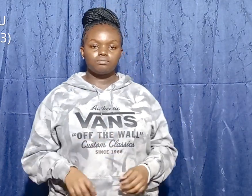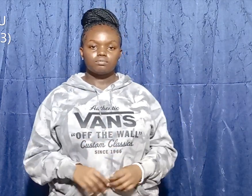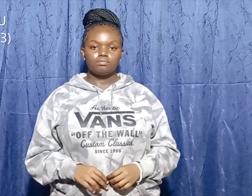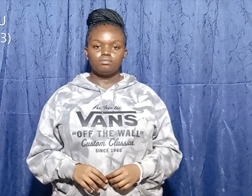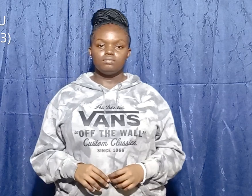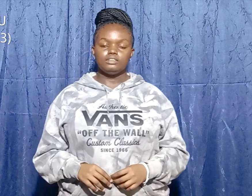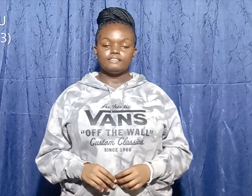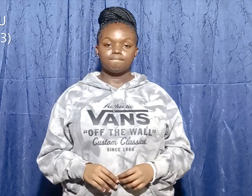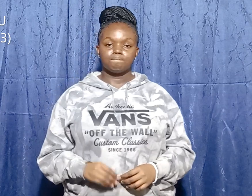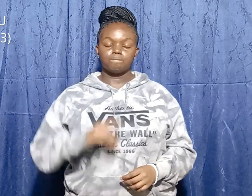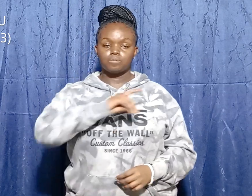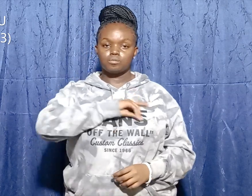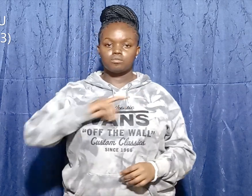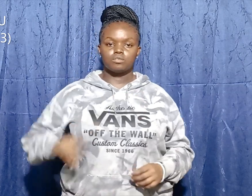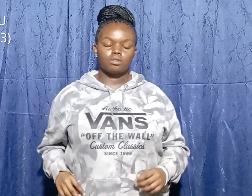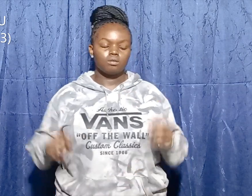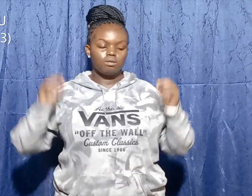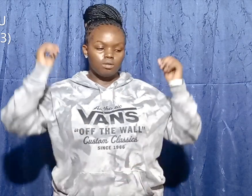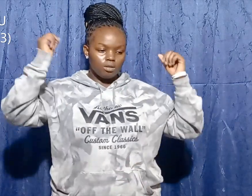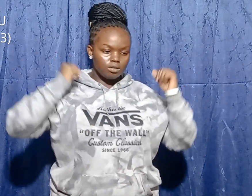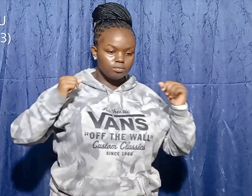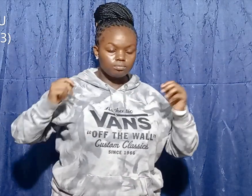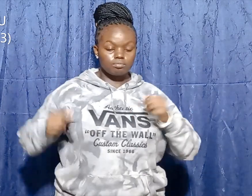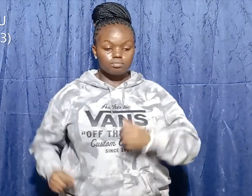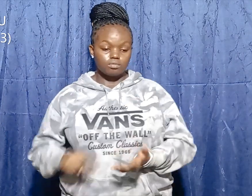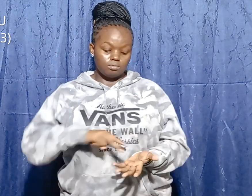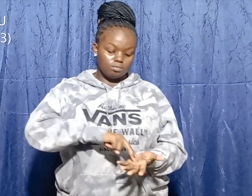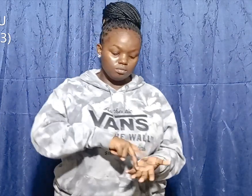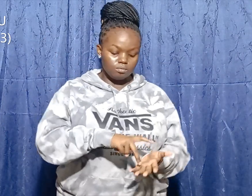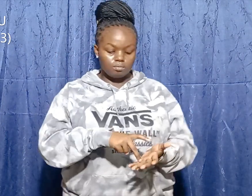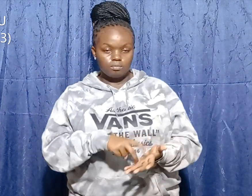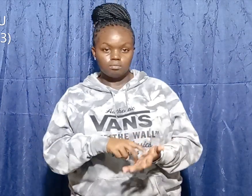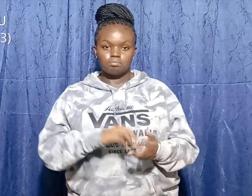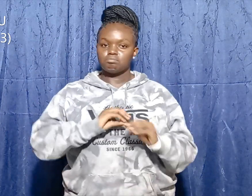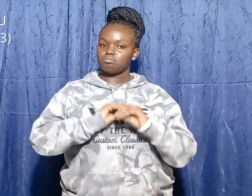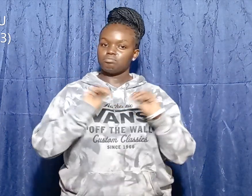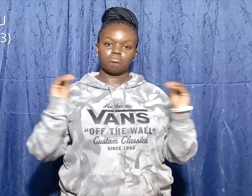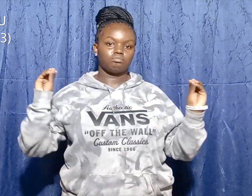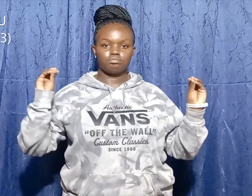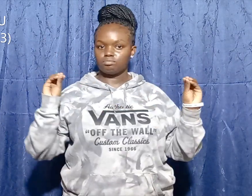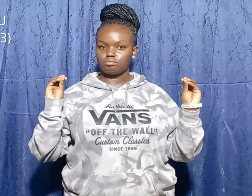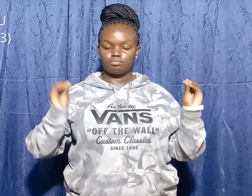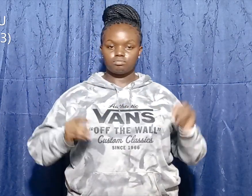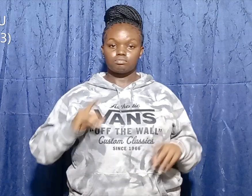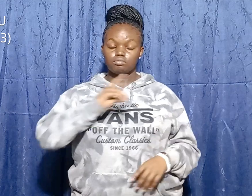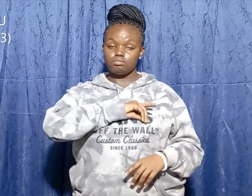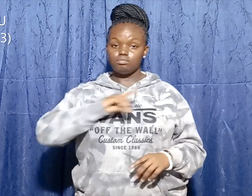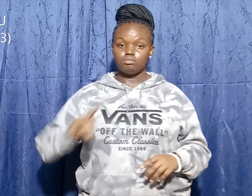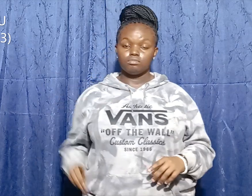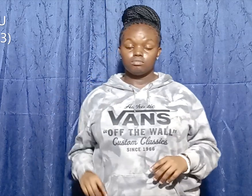David wore them, and he couldn't walk. David said to King Saul,